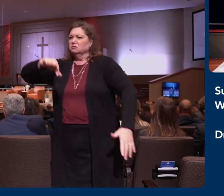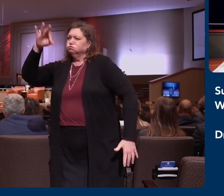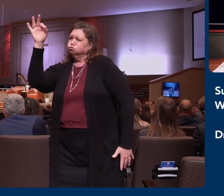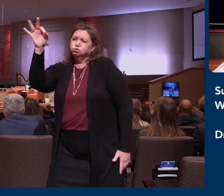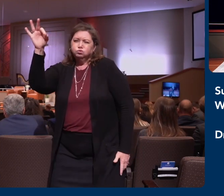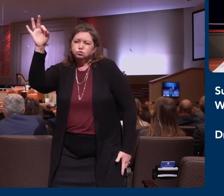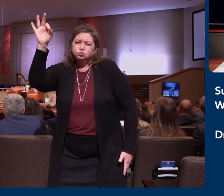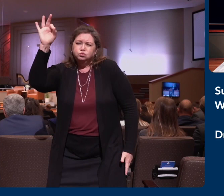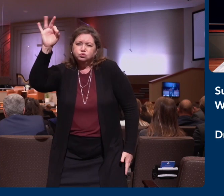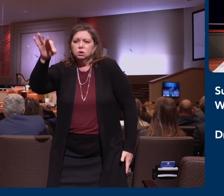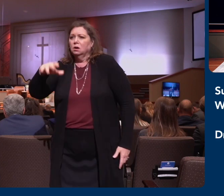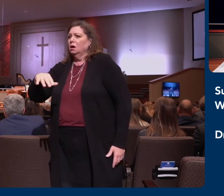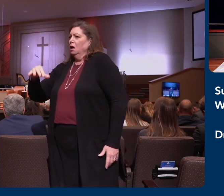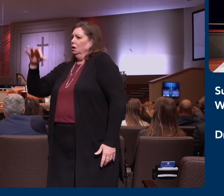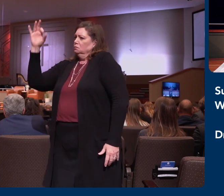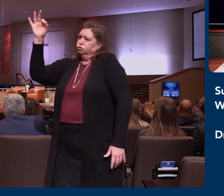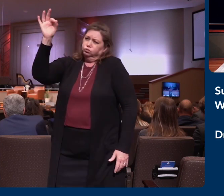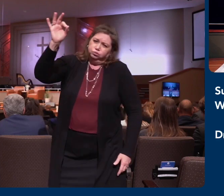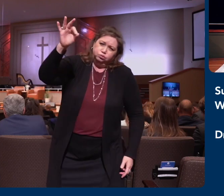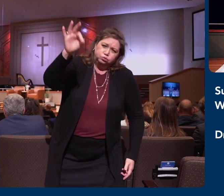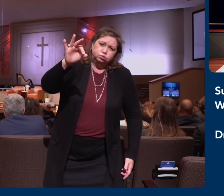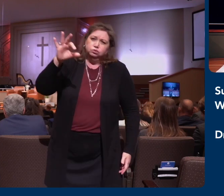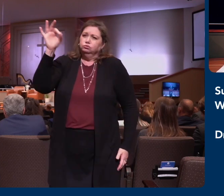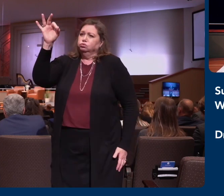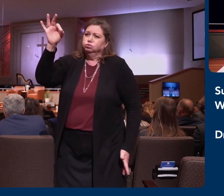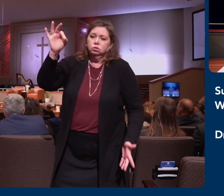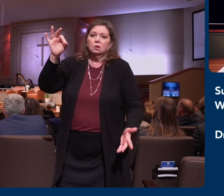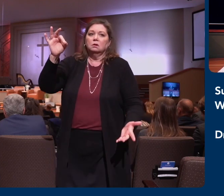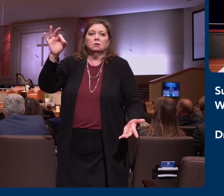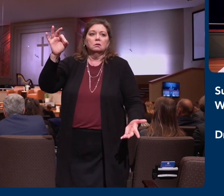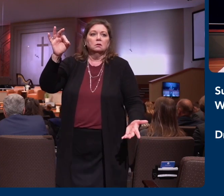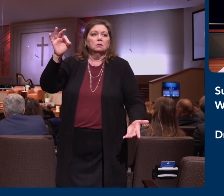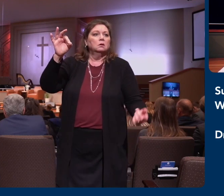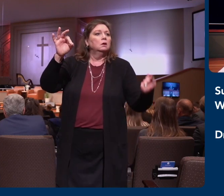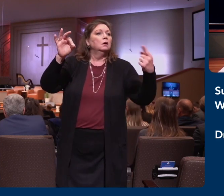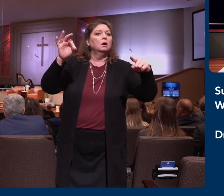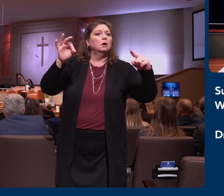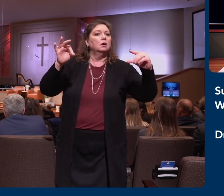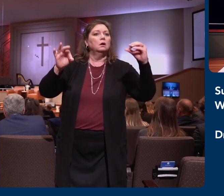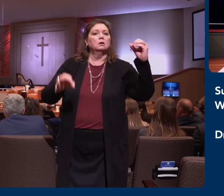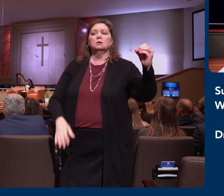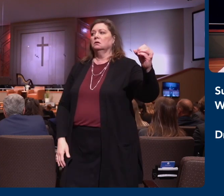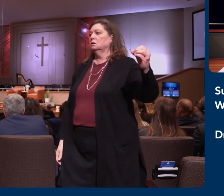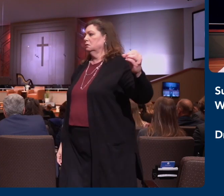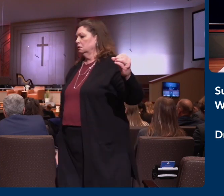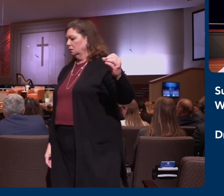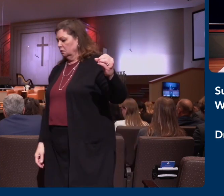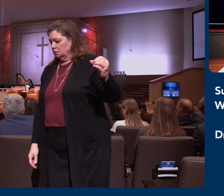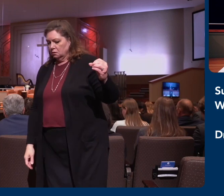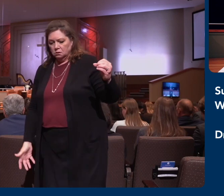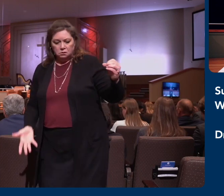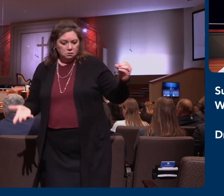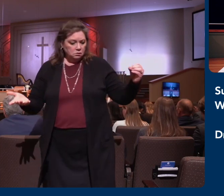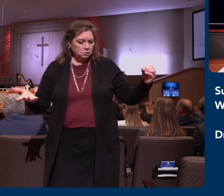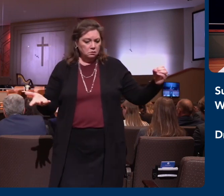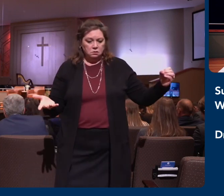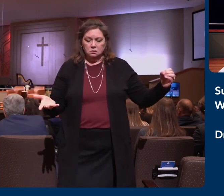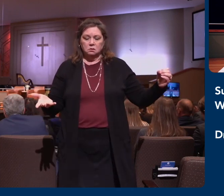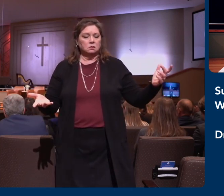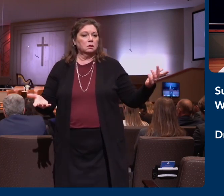preach and, and, and, and nothing happened. And I remember it wasn't that long after I was there that I, I called my